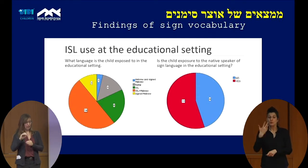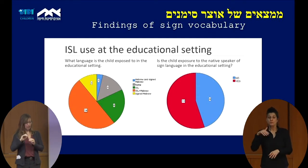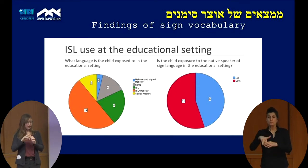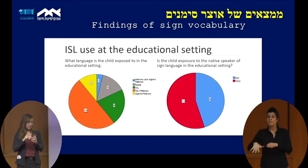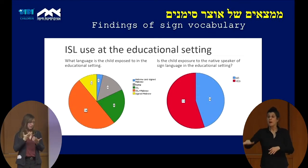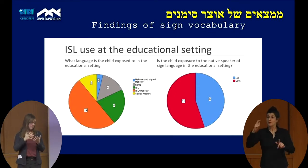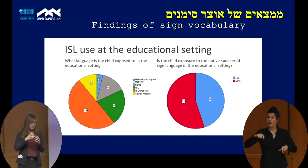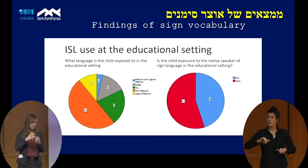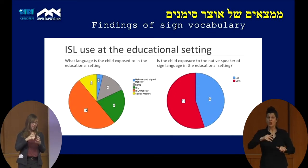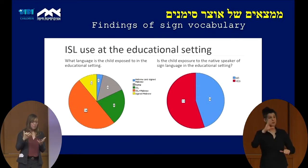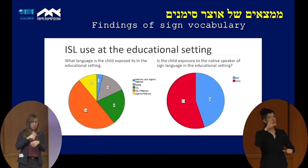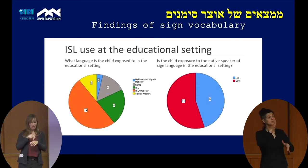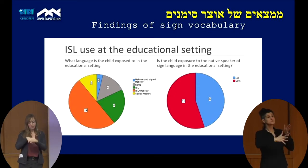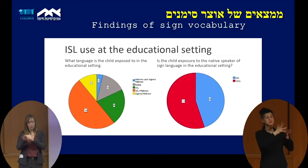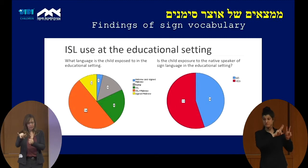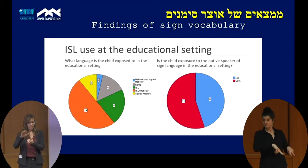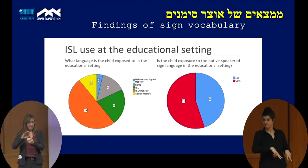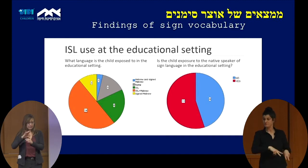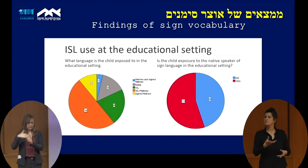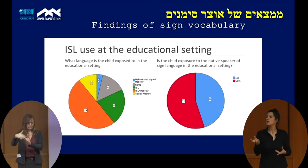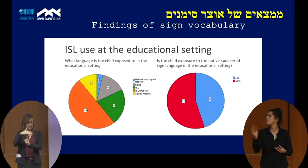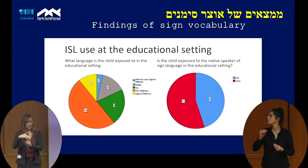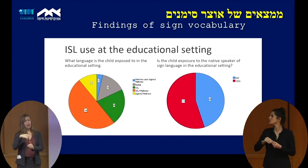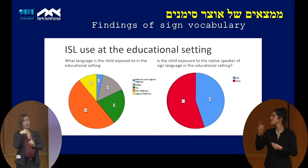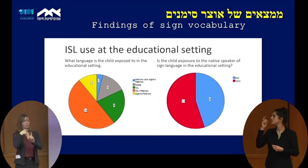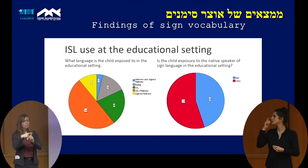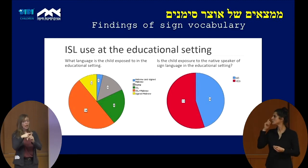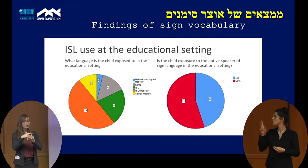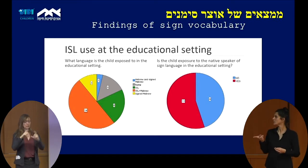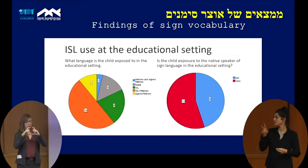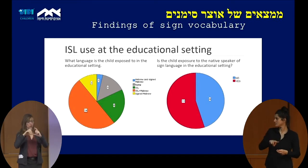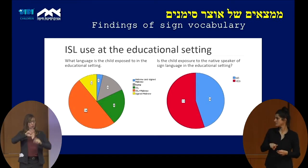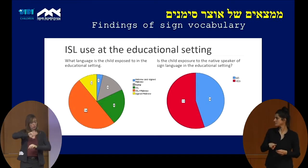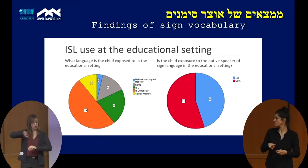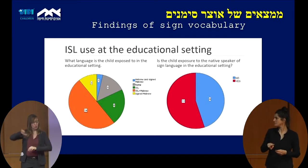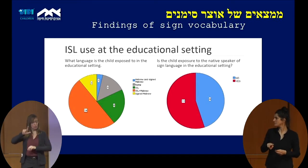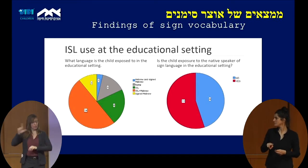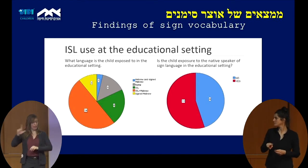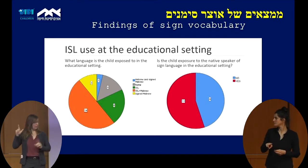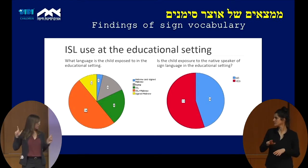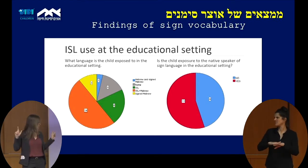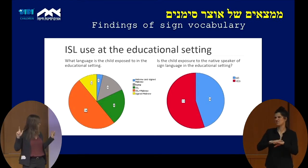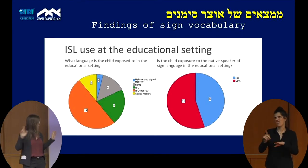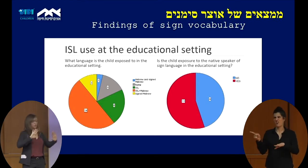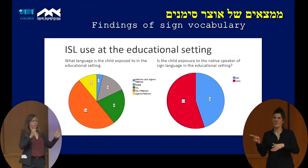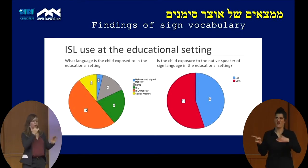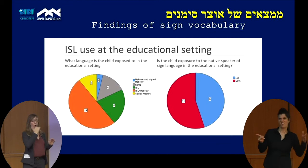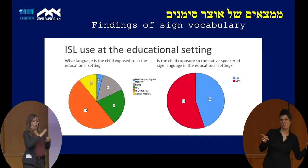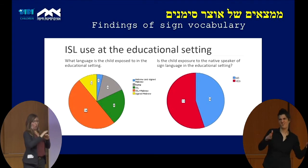setting. Furthermore, look at the circle on the left side. Sorry, on the right side. I'm